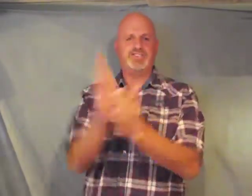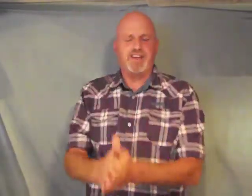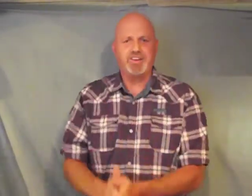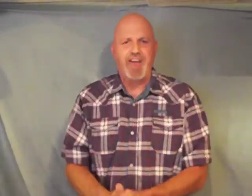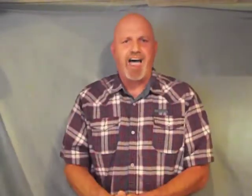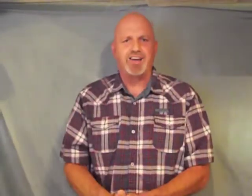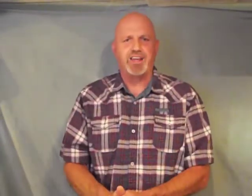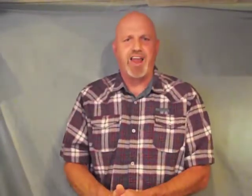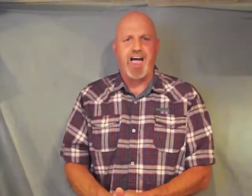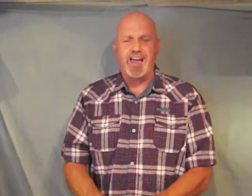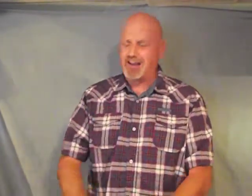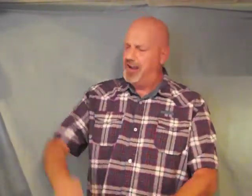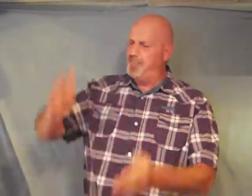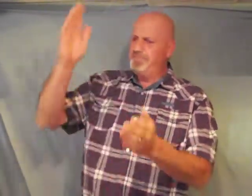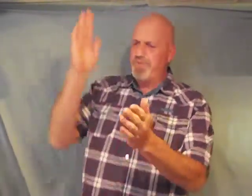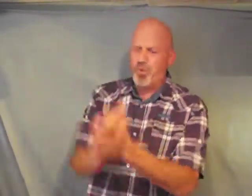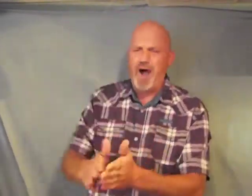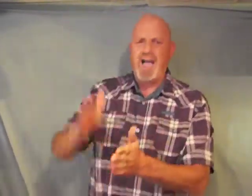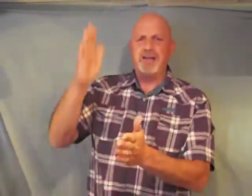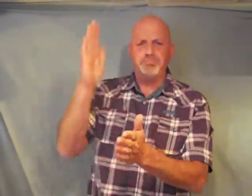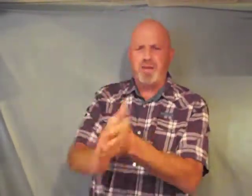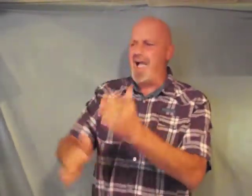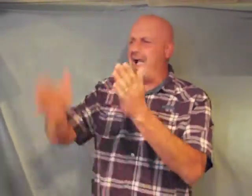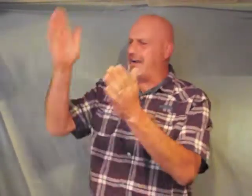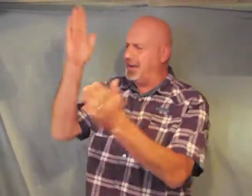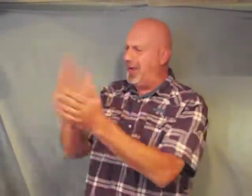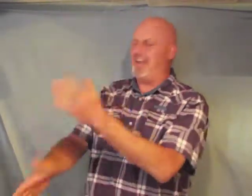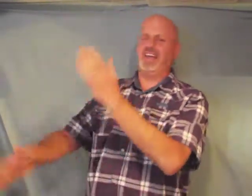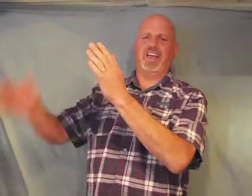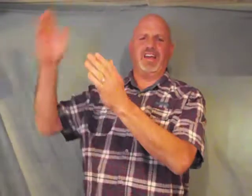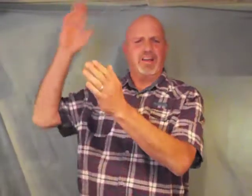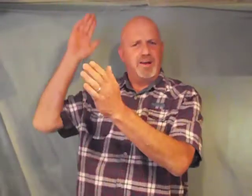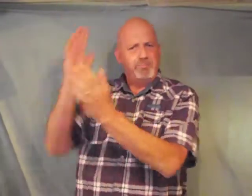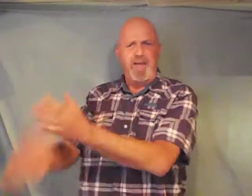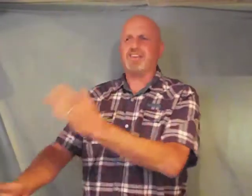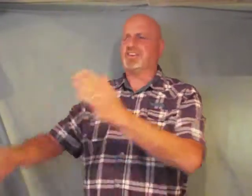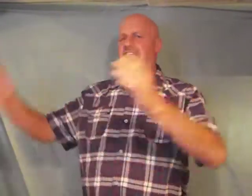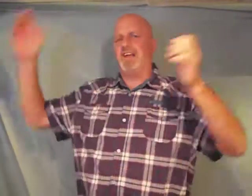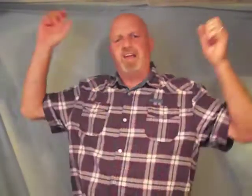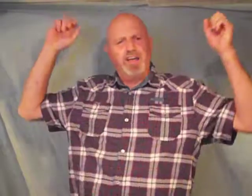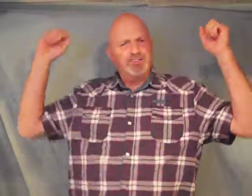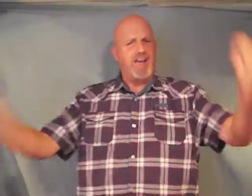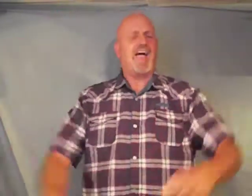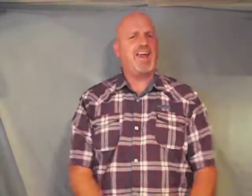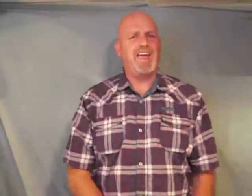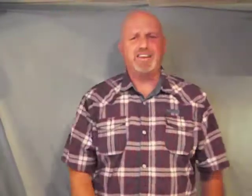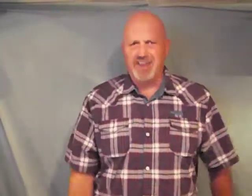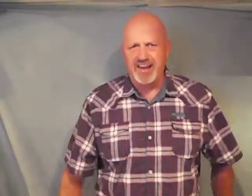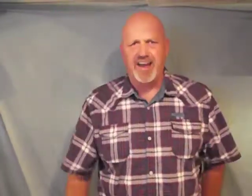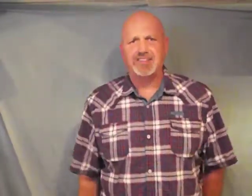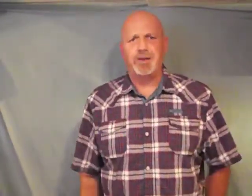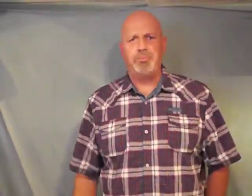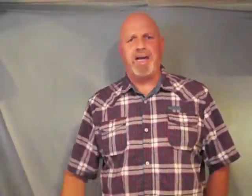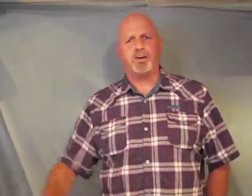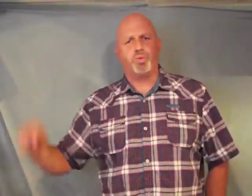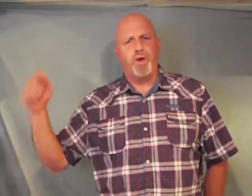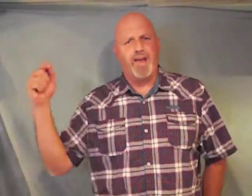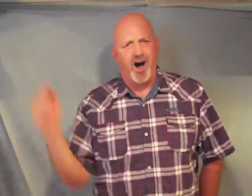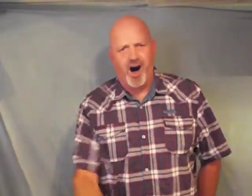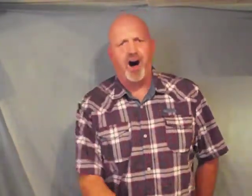Gentiles alike white black Indian Mexican Chinese it doesn't matter we all